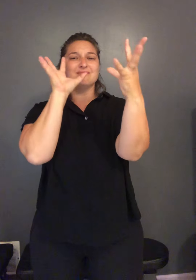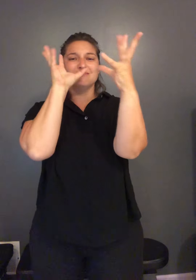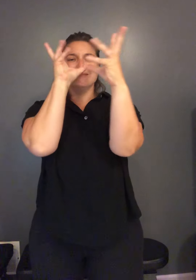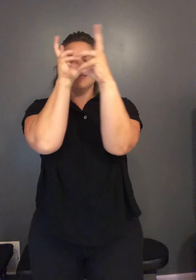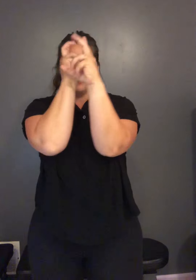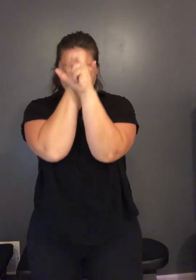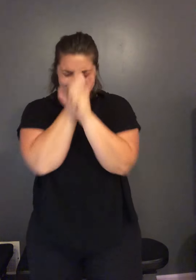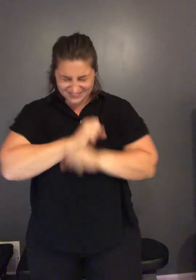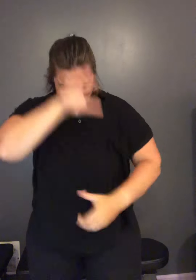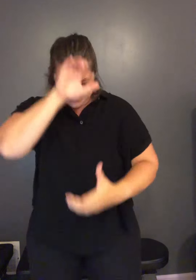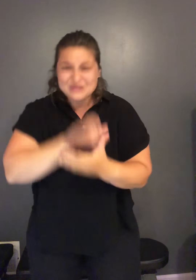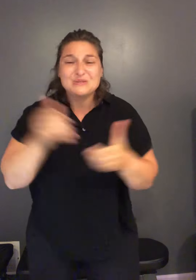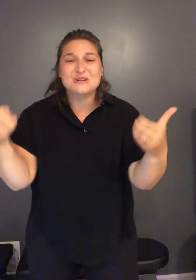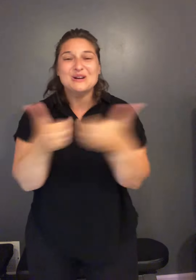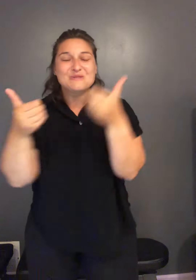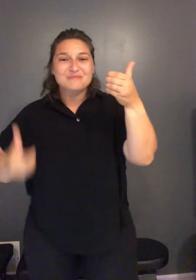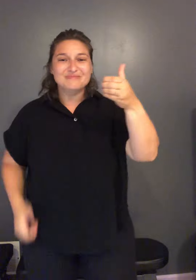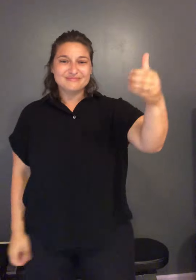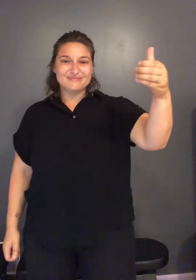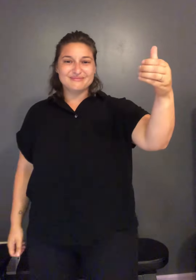to the new oh